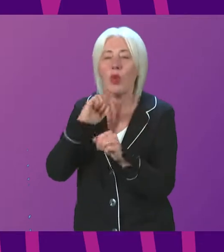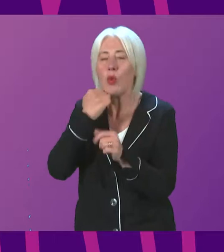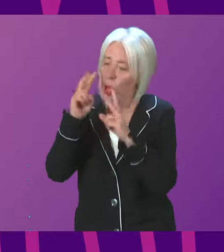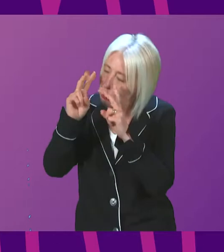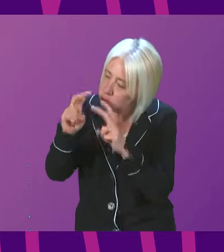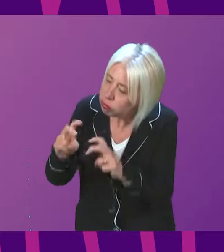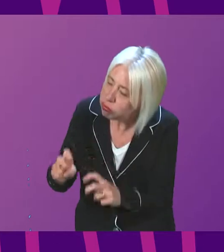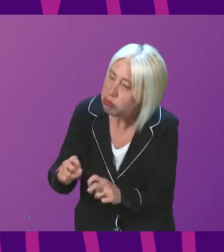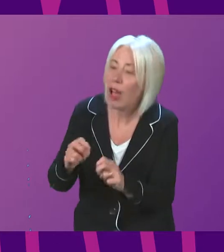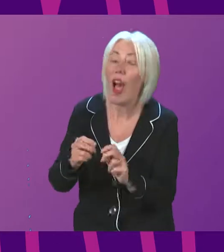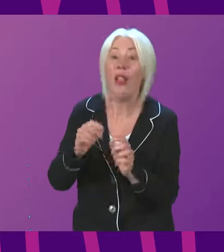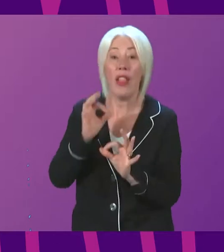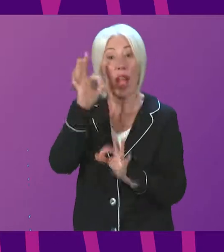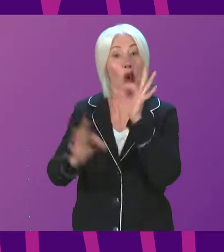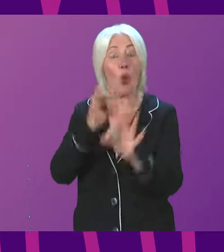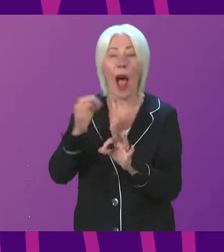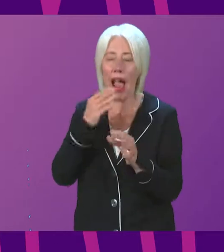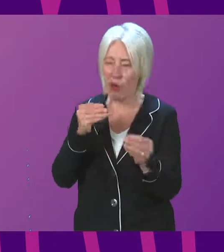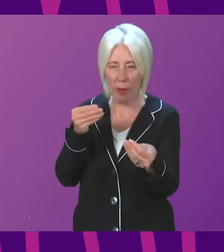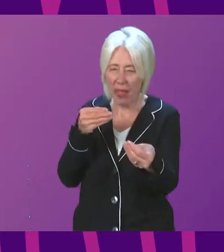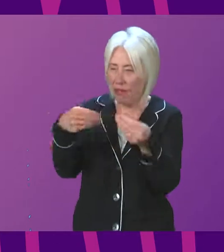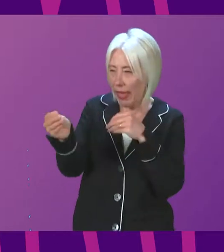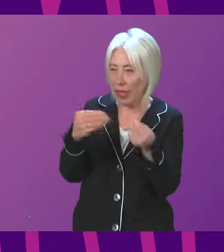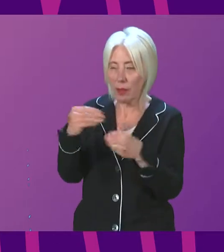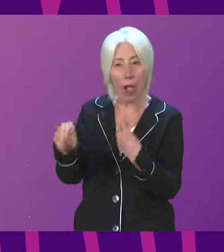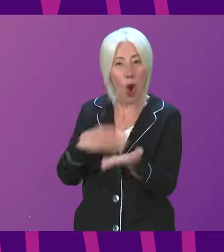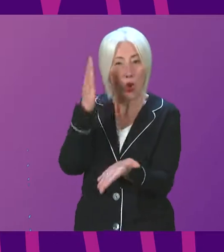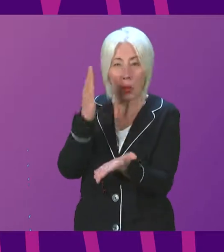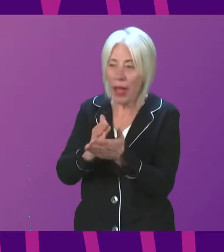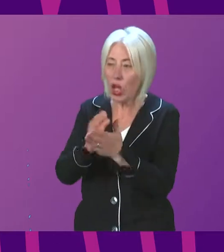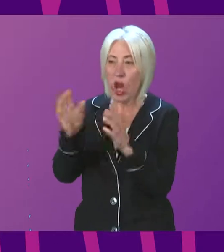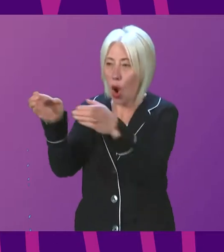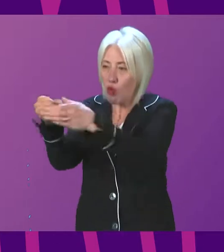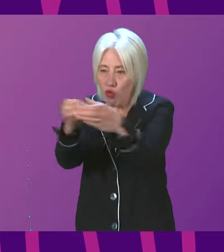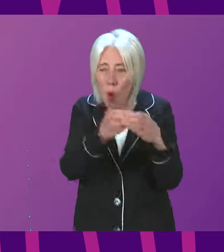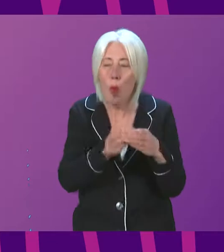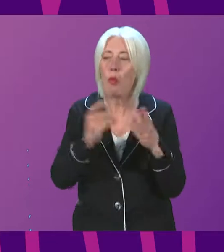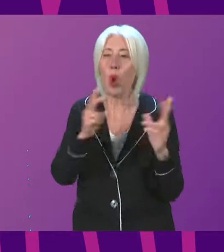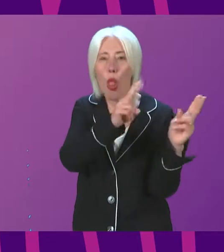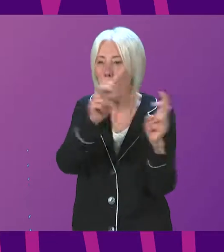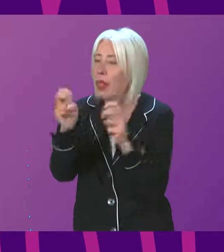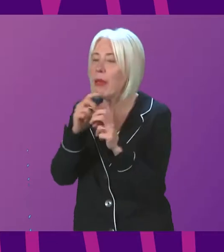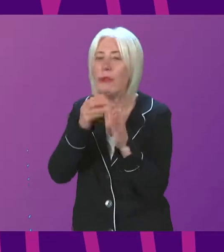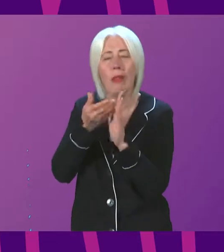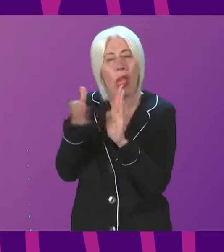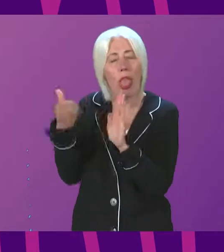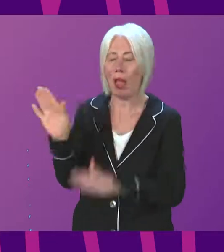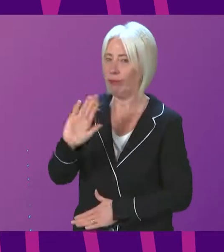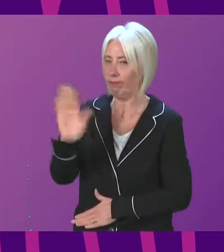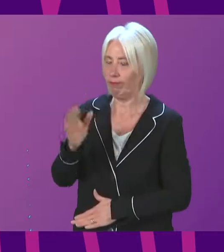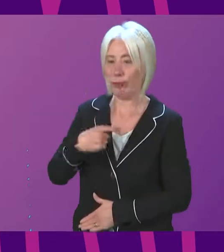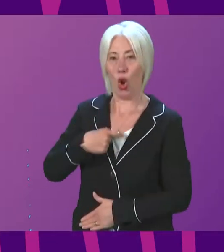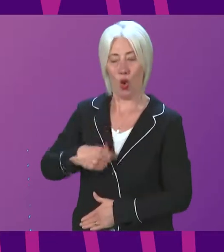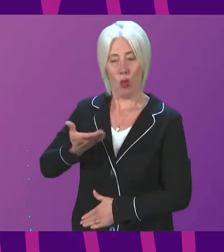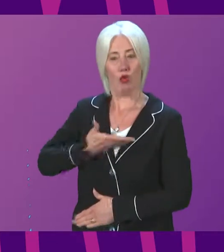the Inquiry will interpret them with flexibility to ensure particular groups or themes are not excluded. Human rights and equalities are important